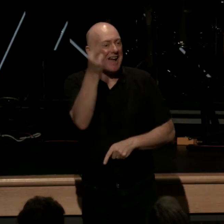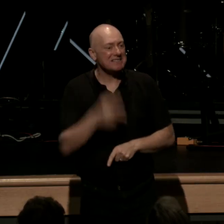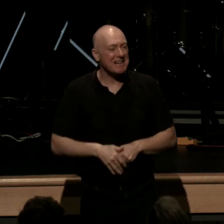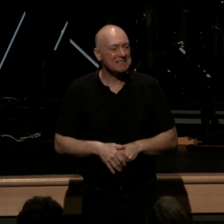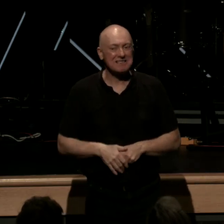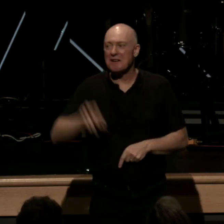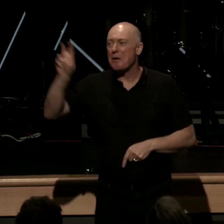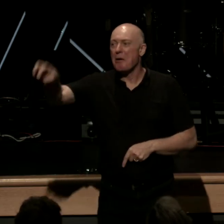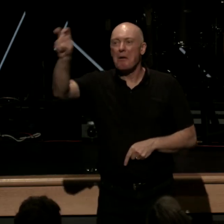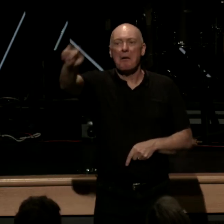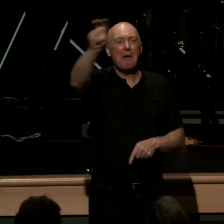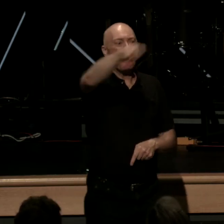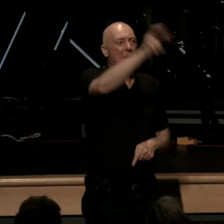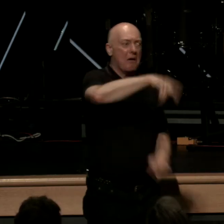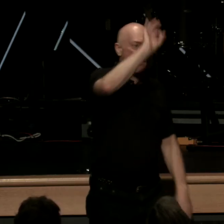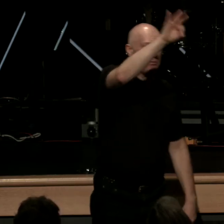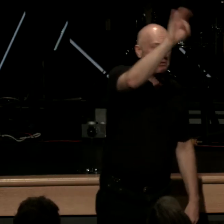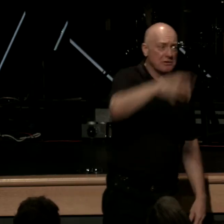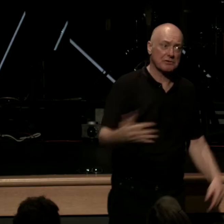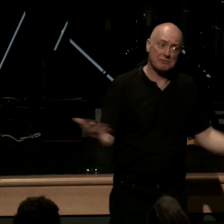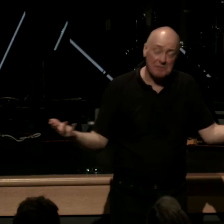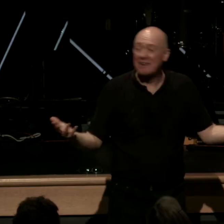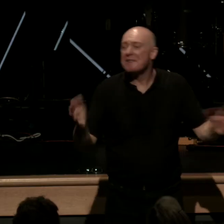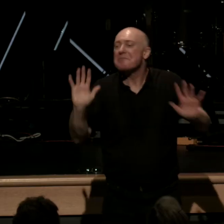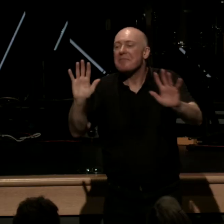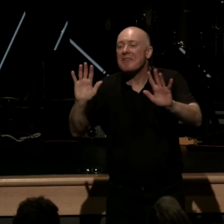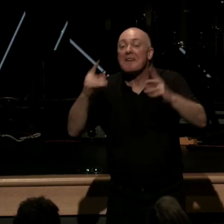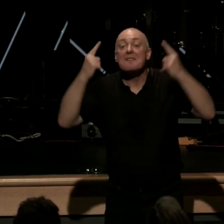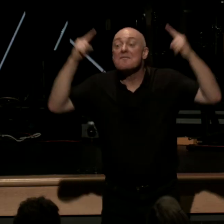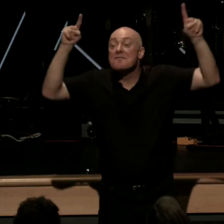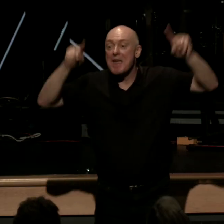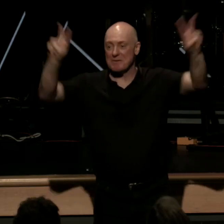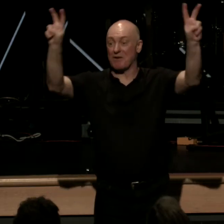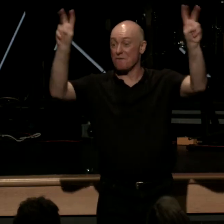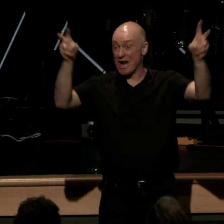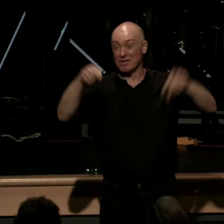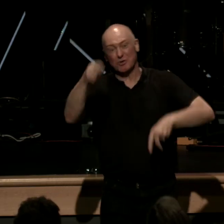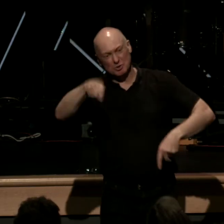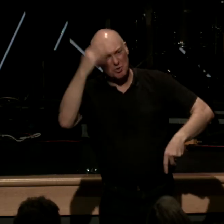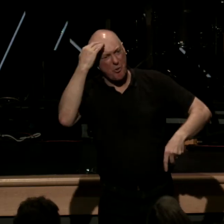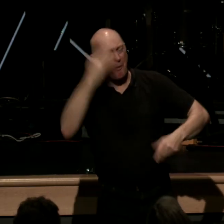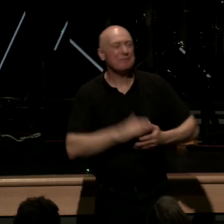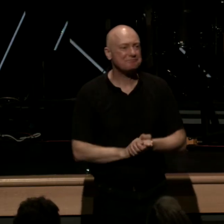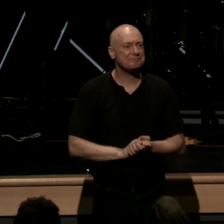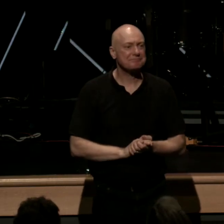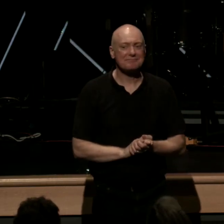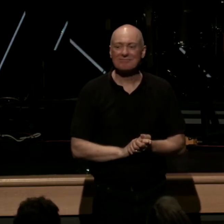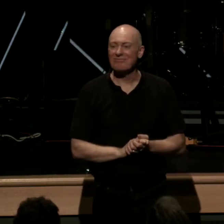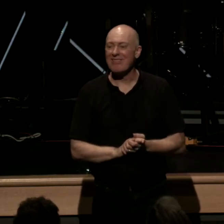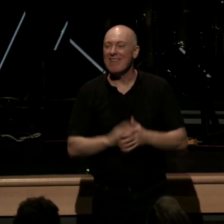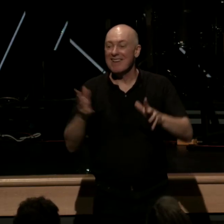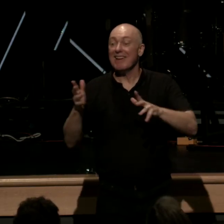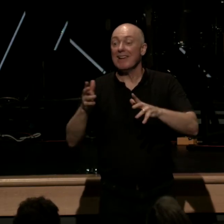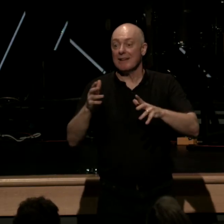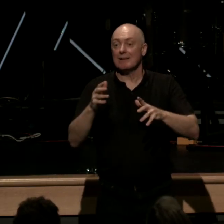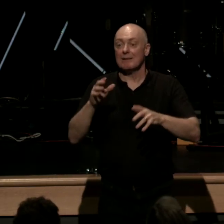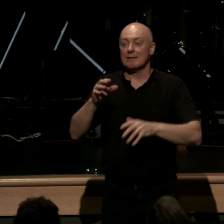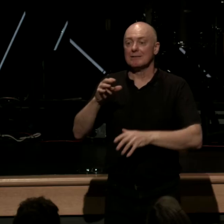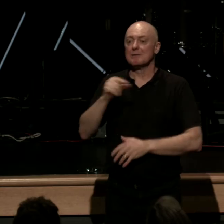to town and preaching what they could so here's some of the famous phrases that we should know the televangelist would come to the town and he would say you gotta save your